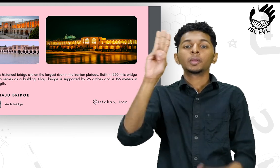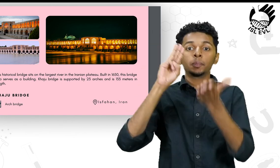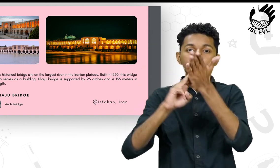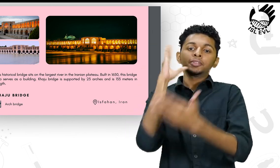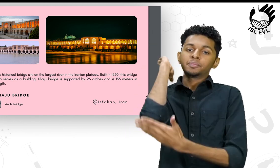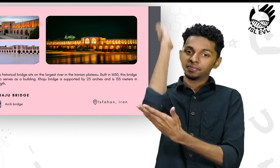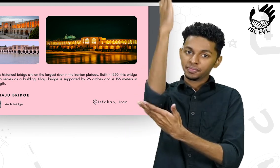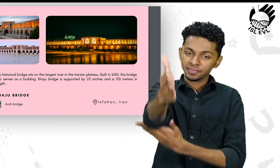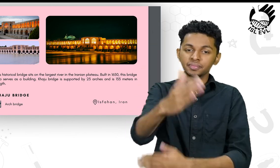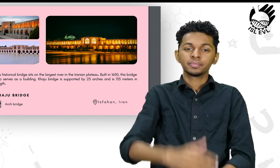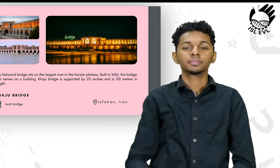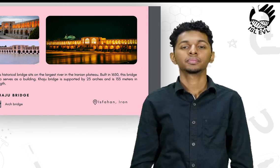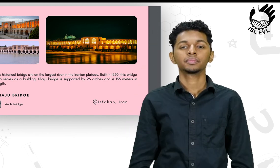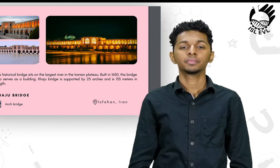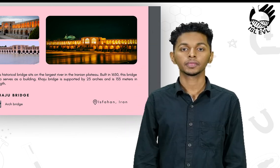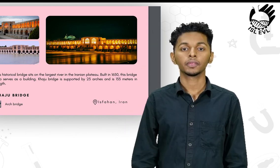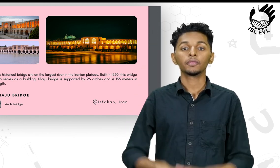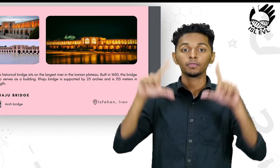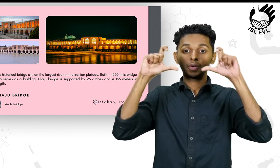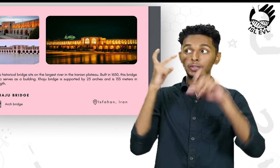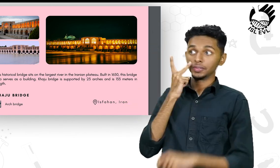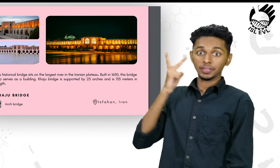133 meters in length.